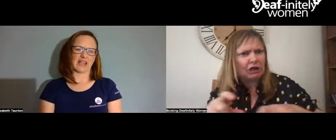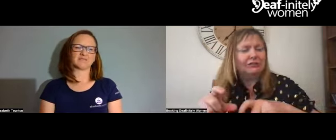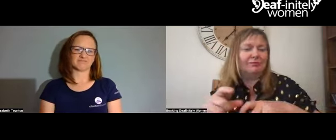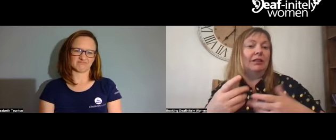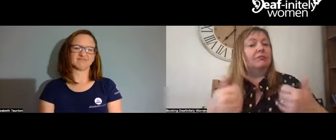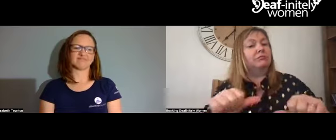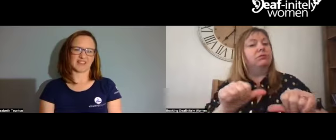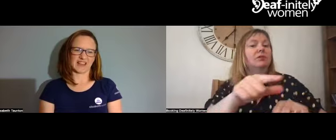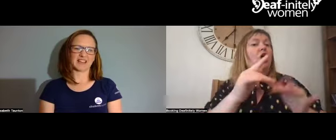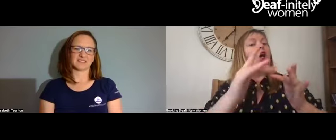But you manage to carry on.